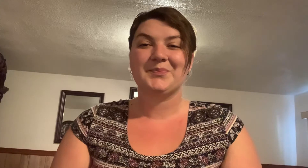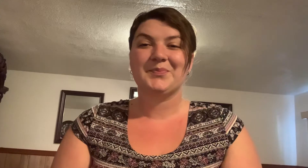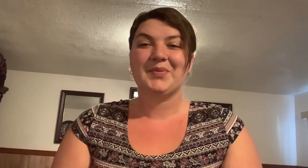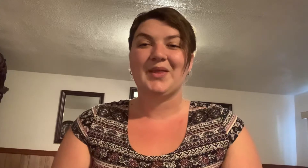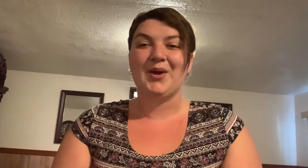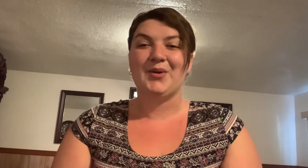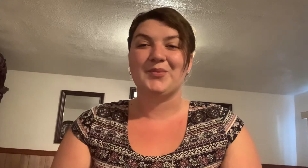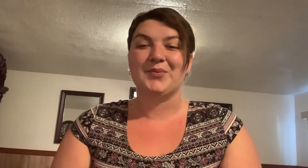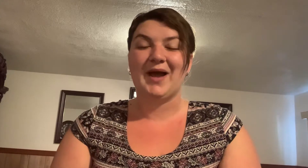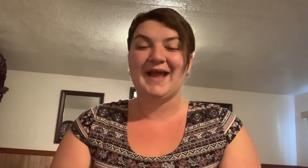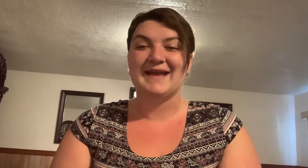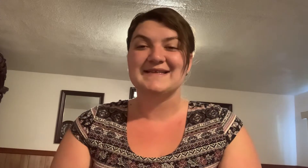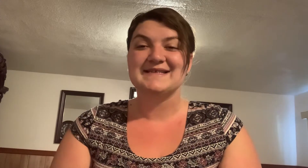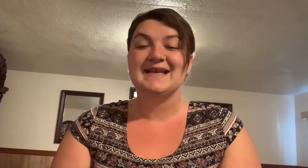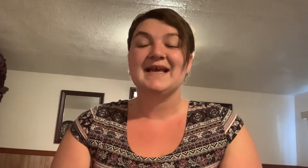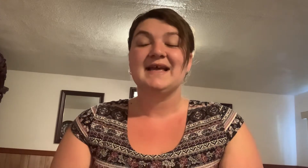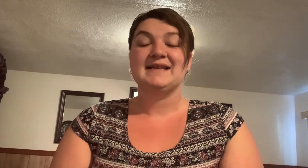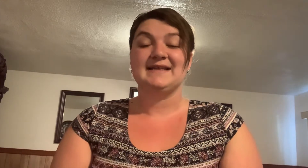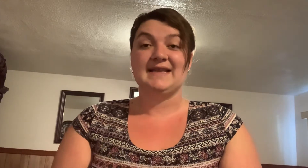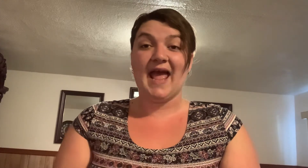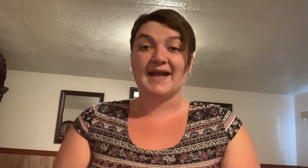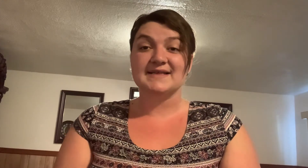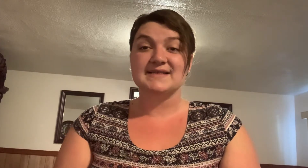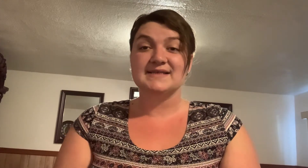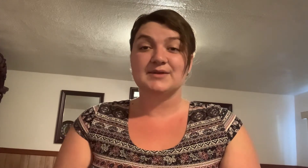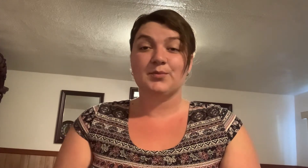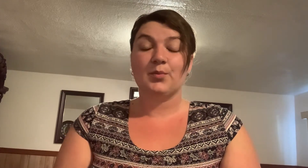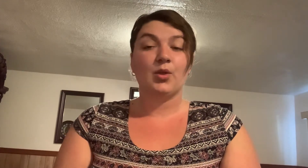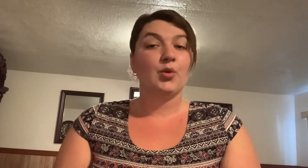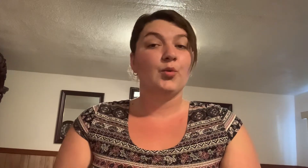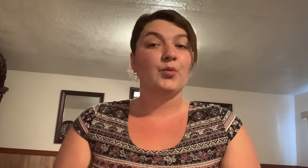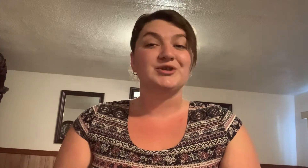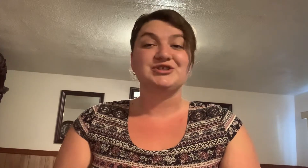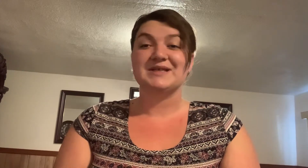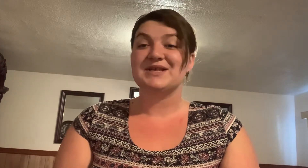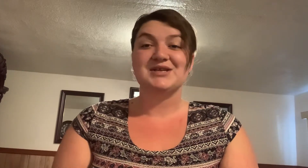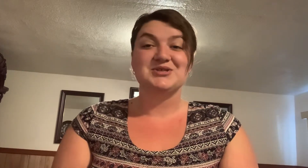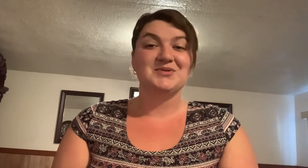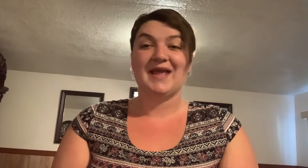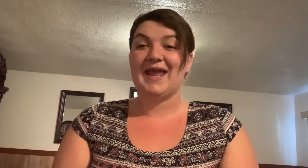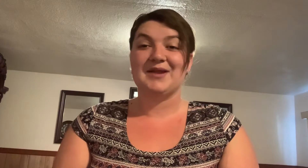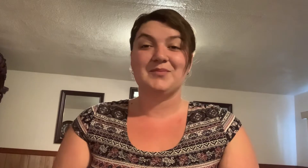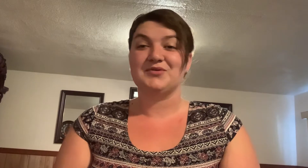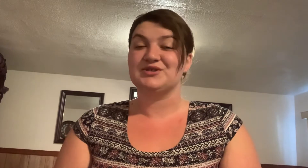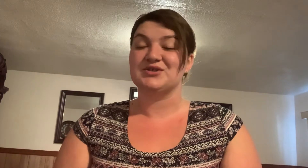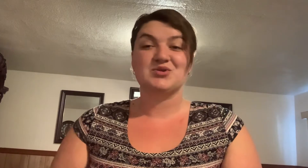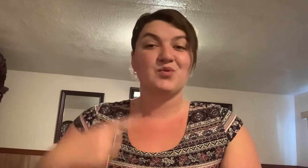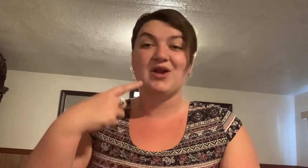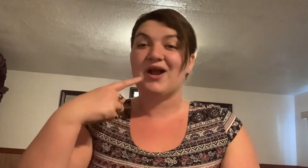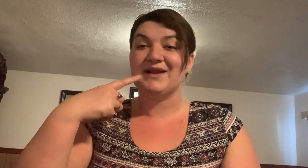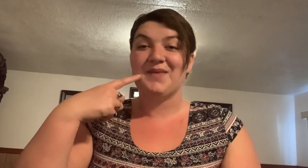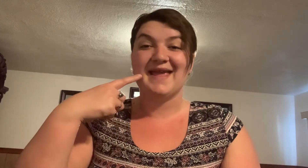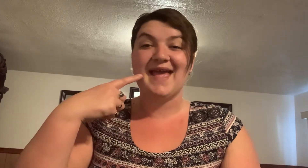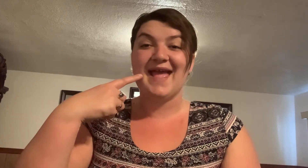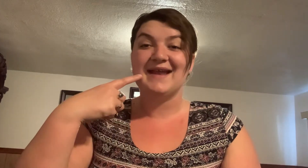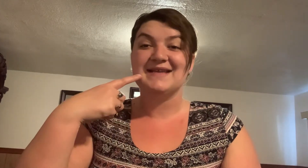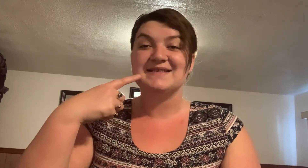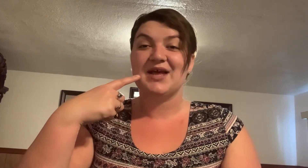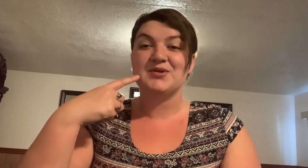All right next we're just gonna do the hand motions. We're not gonna make any sounds